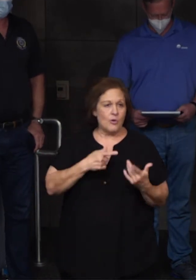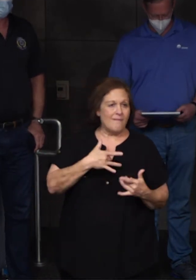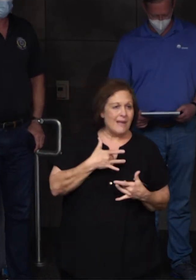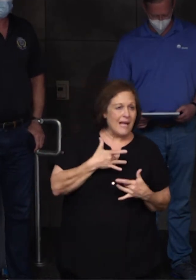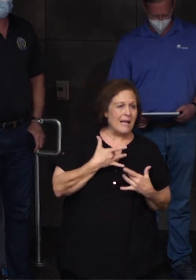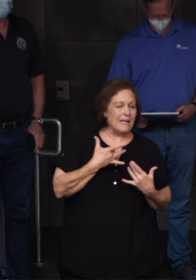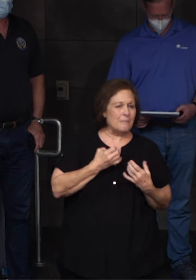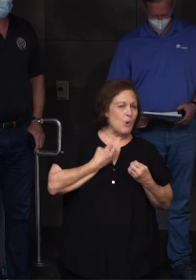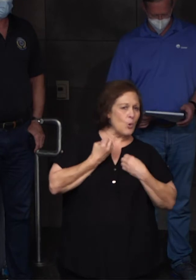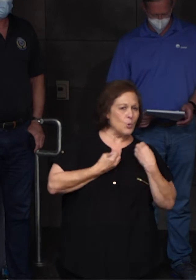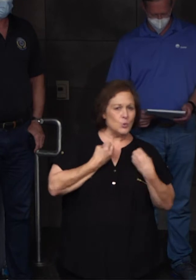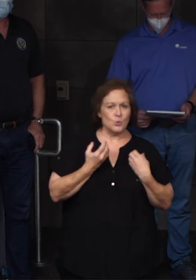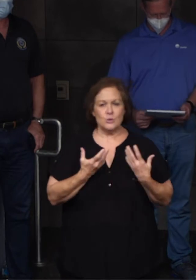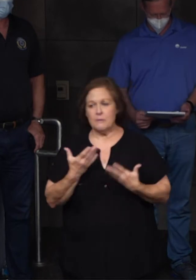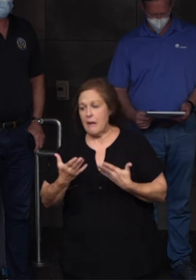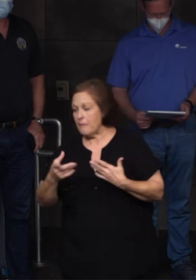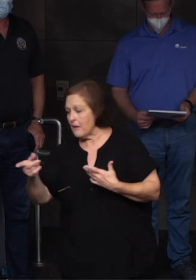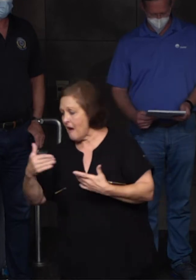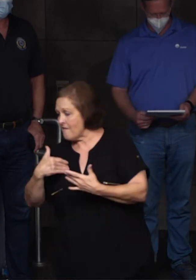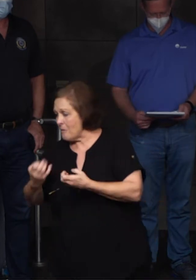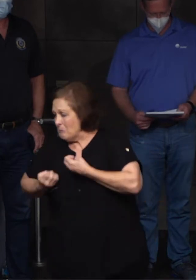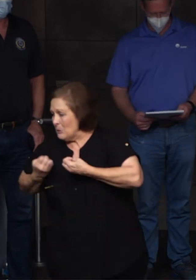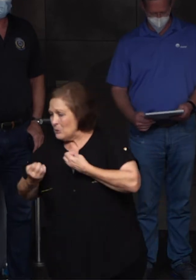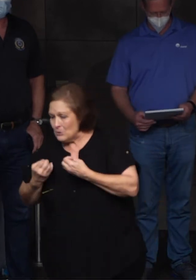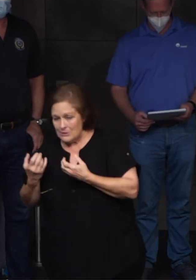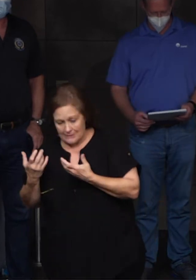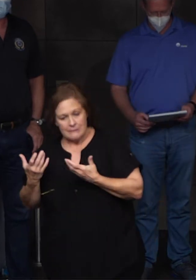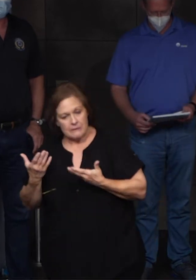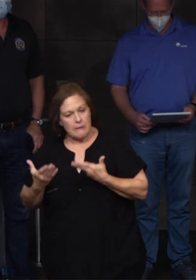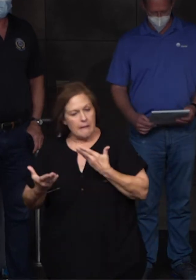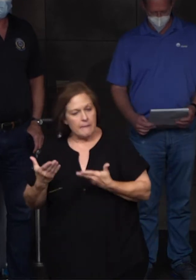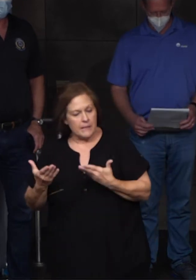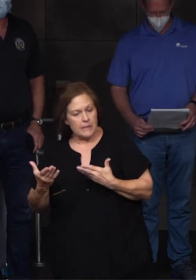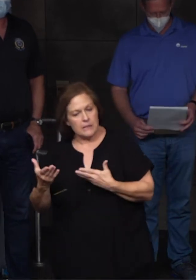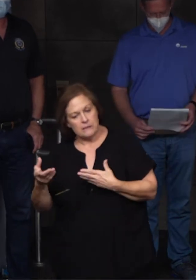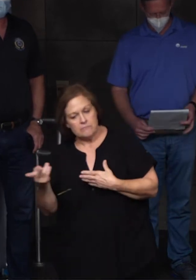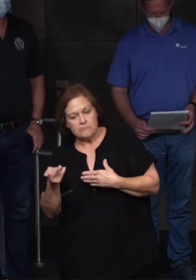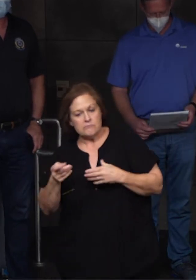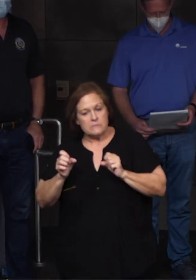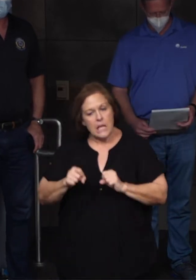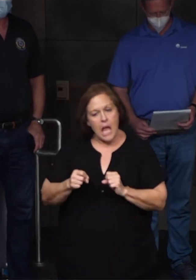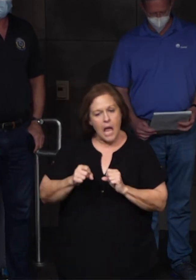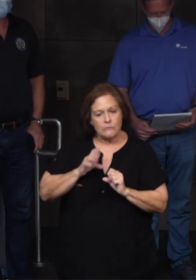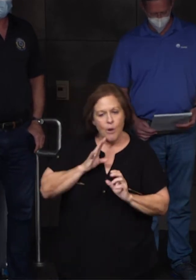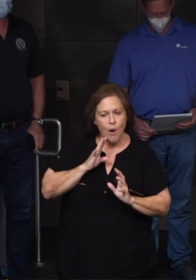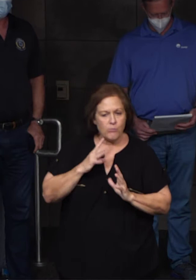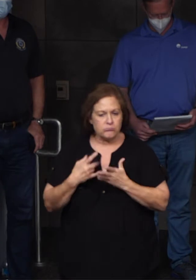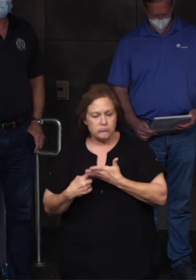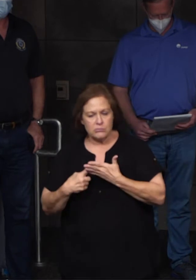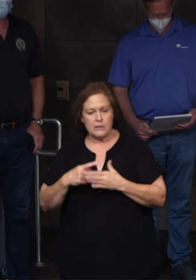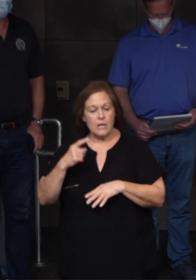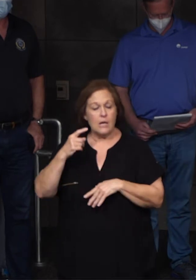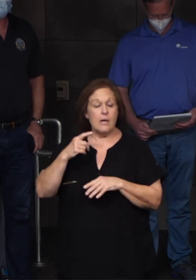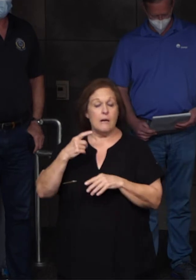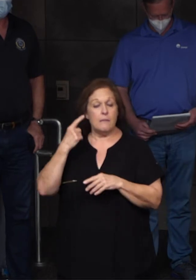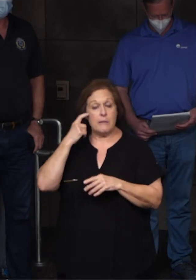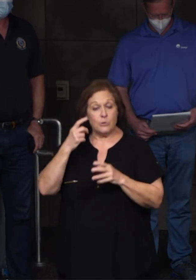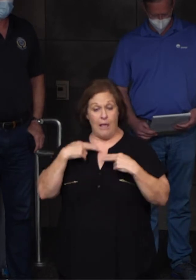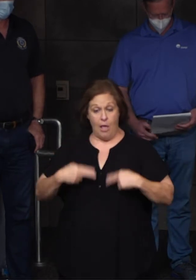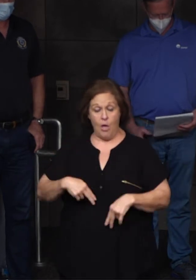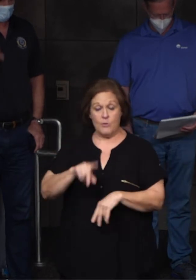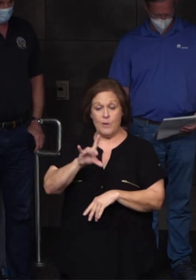are probably the same feelings that other people are having. So we encourage you to talk to someone. So the state mental health line is 1-800